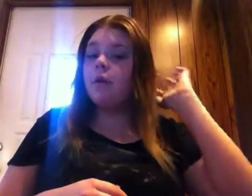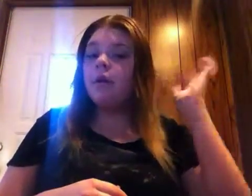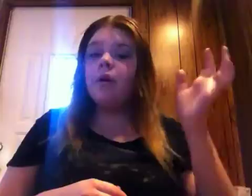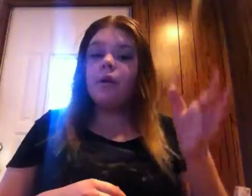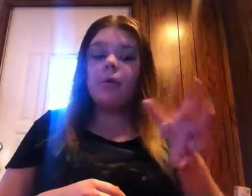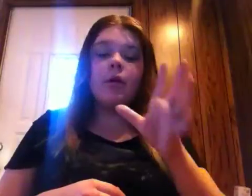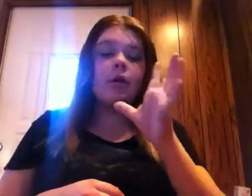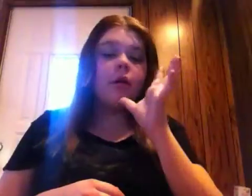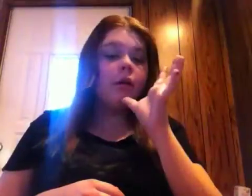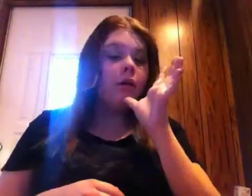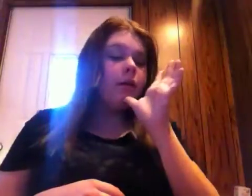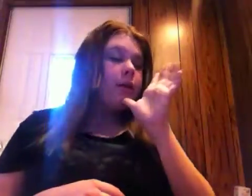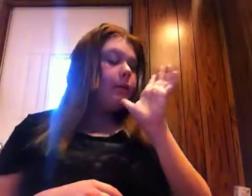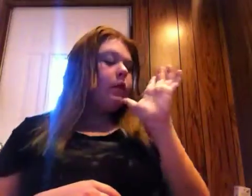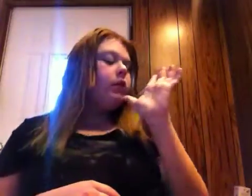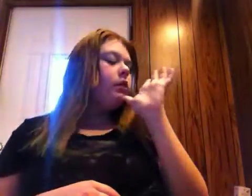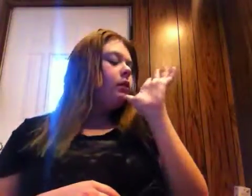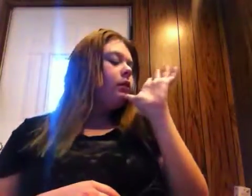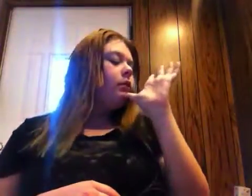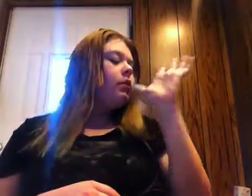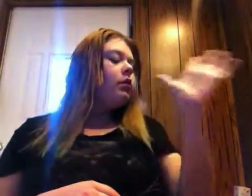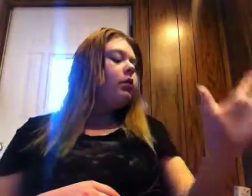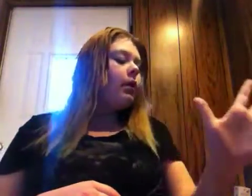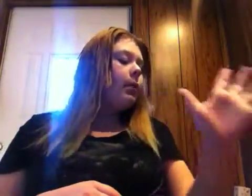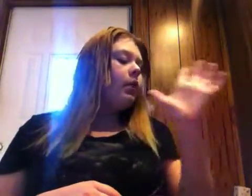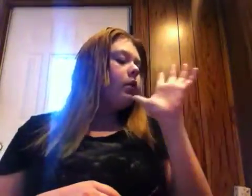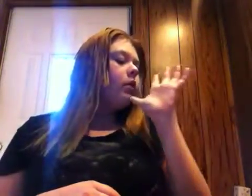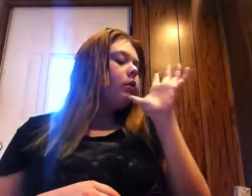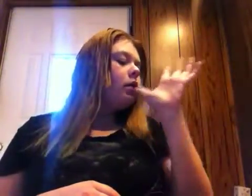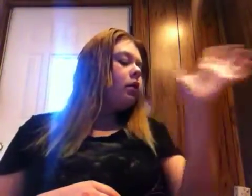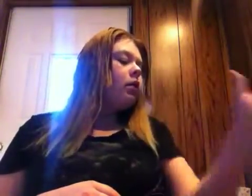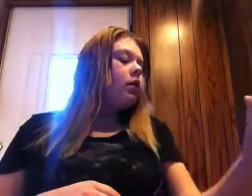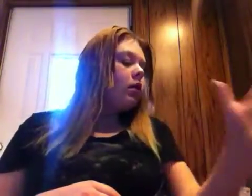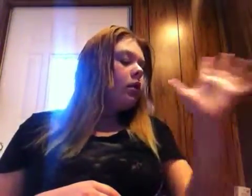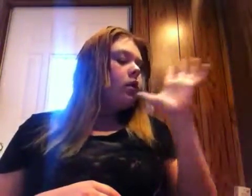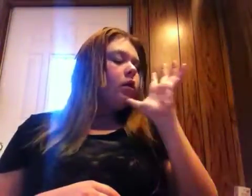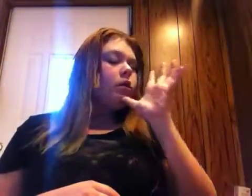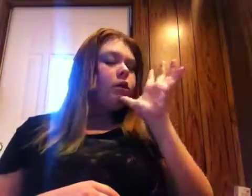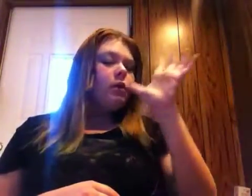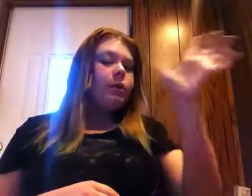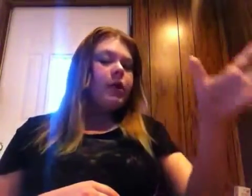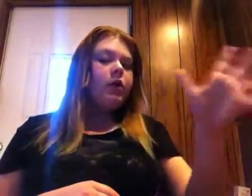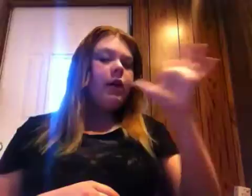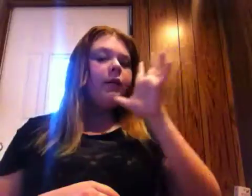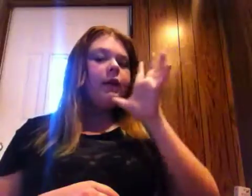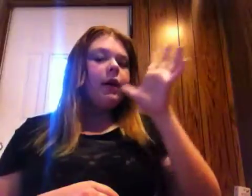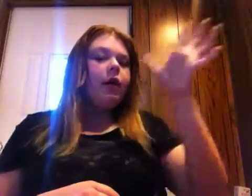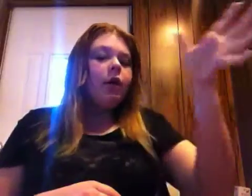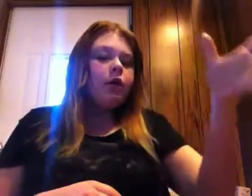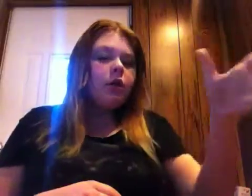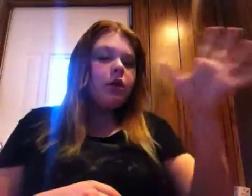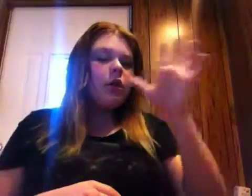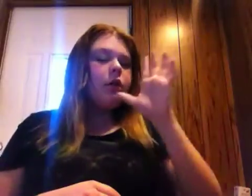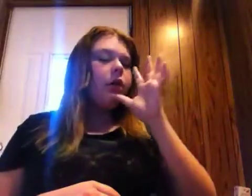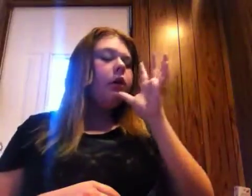grandmother, it's the same thing, so, grandmother. You just want to make sure you have like that arch. So, like,